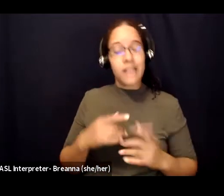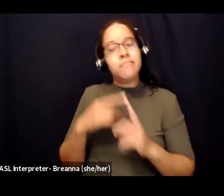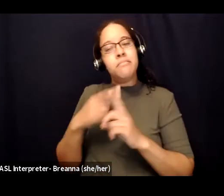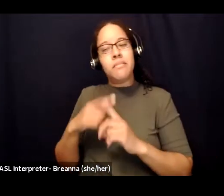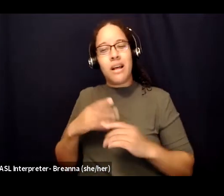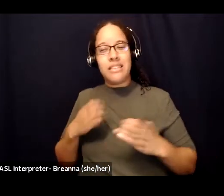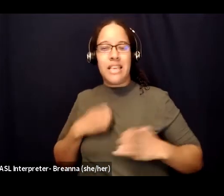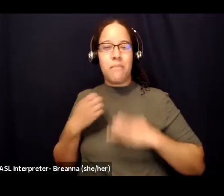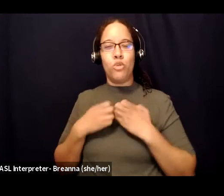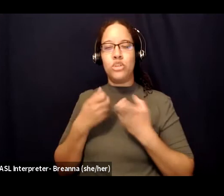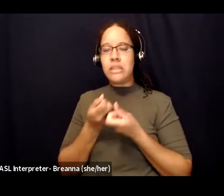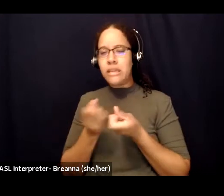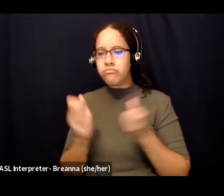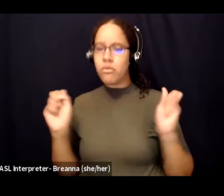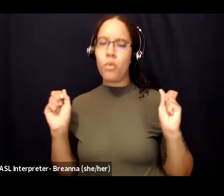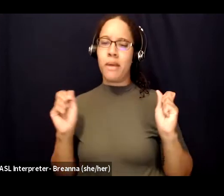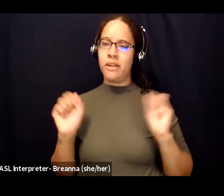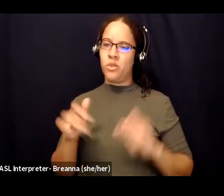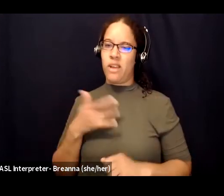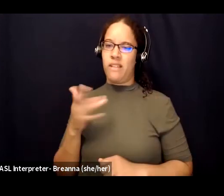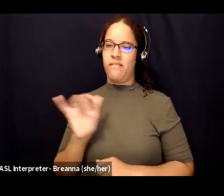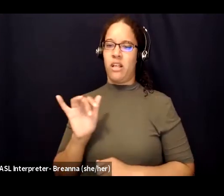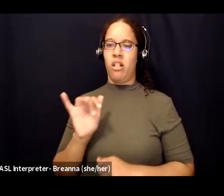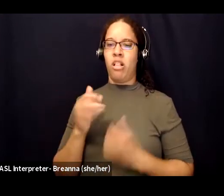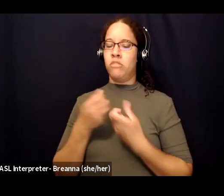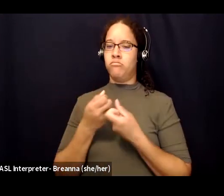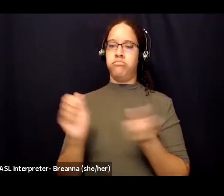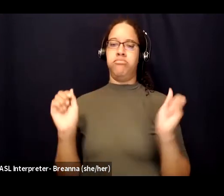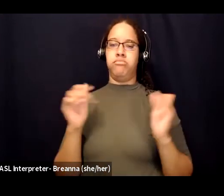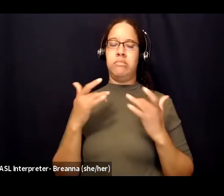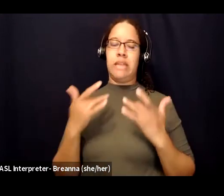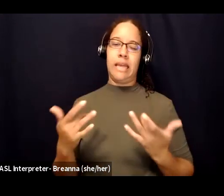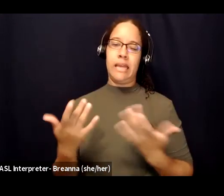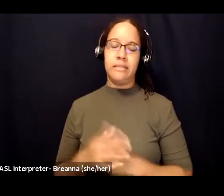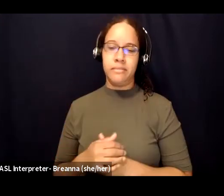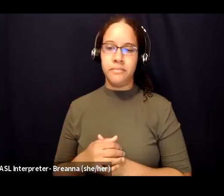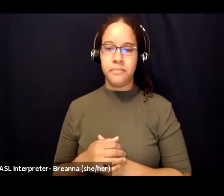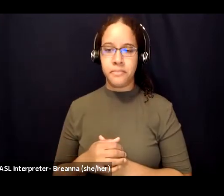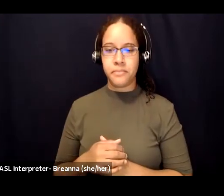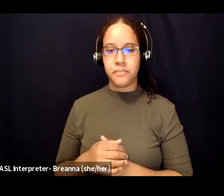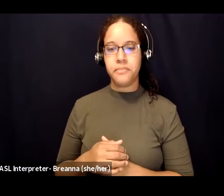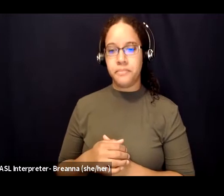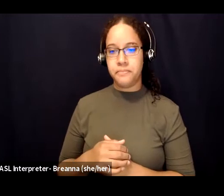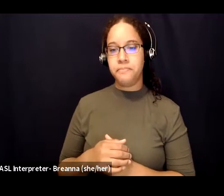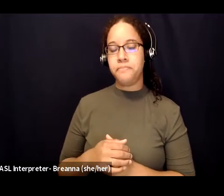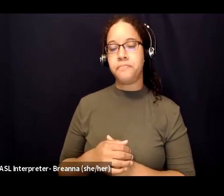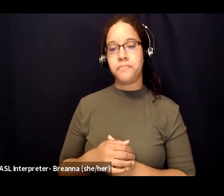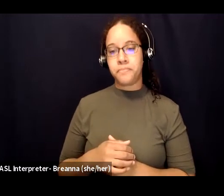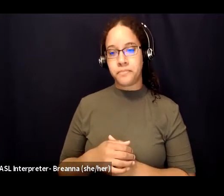sexual trauma adds an additional layer of vulnerability and can be traumatizing in itself. It's just a really heavy thing to tell